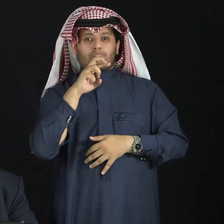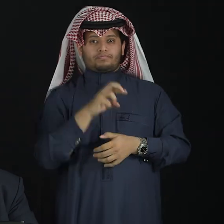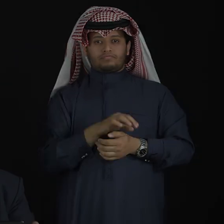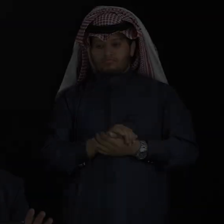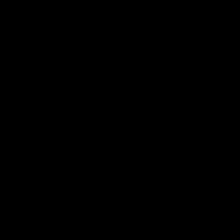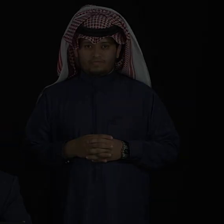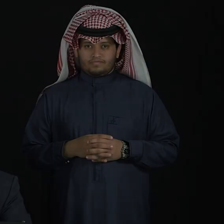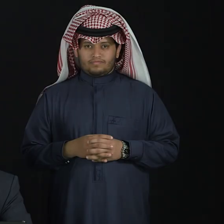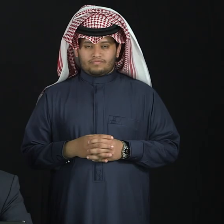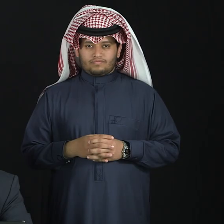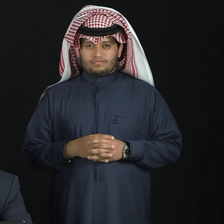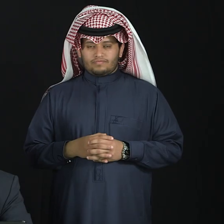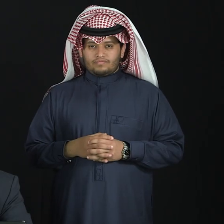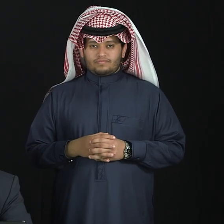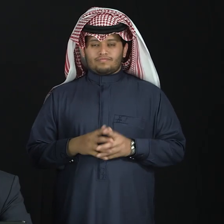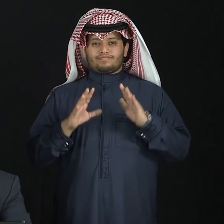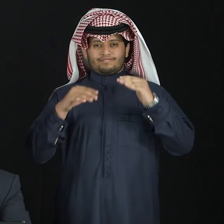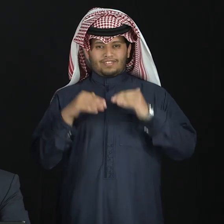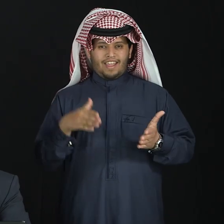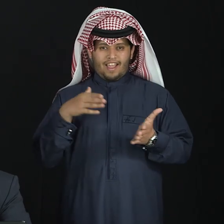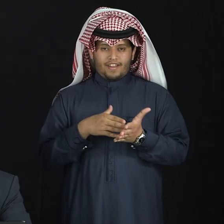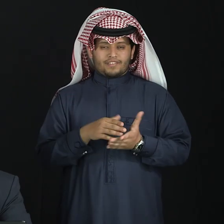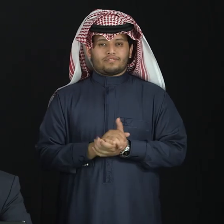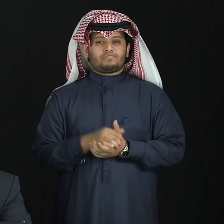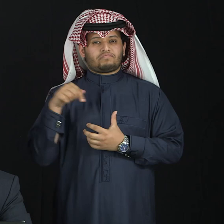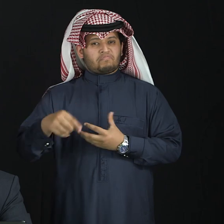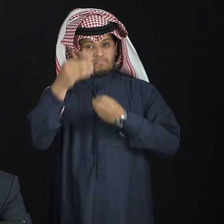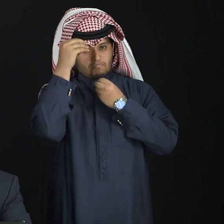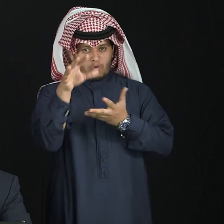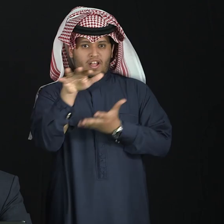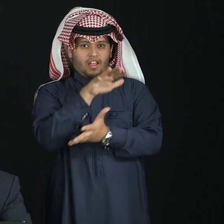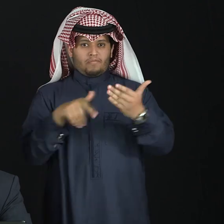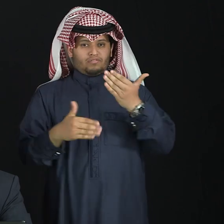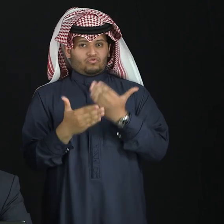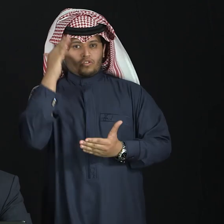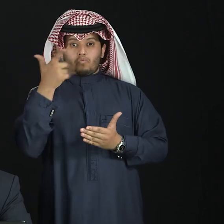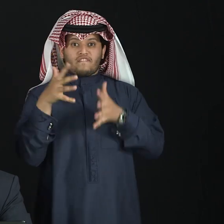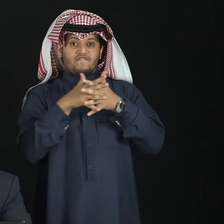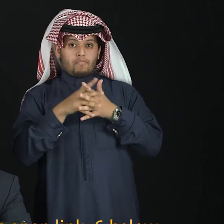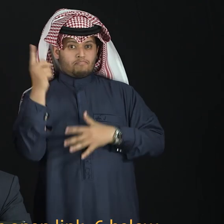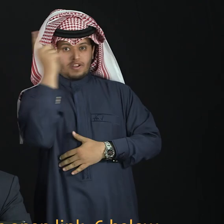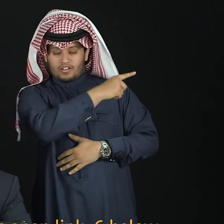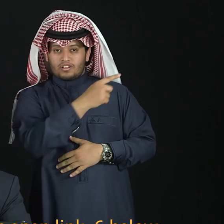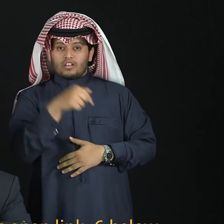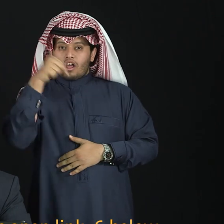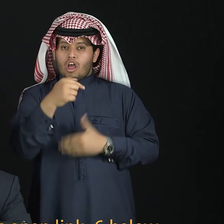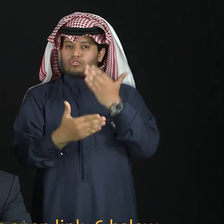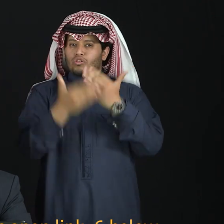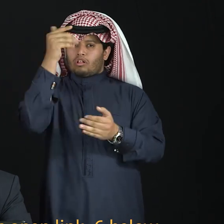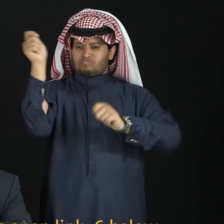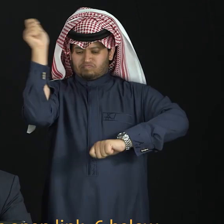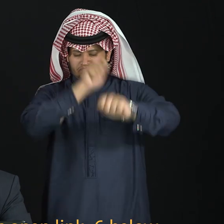Okay. The next point, gentlemen, has to do in fact with using the technology to learn English. English.